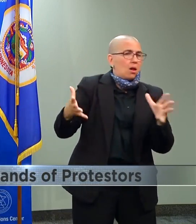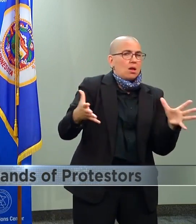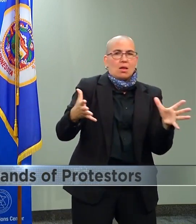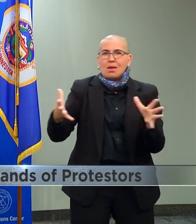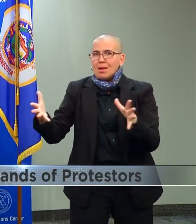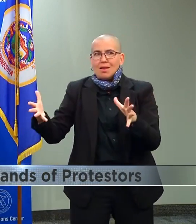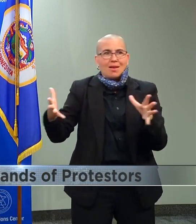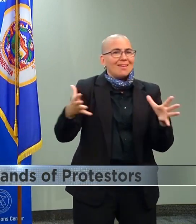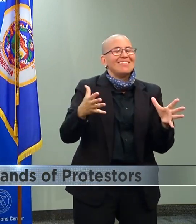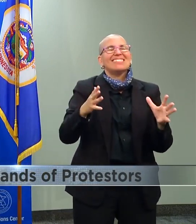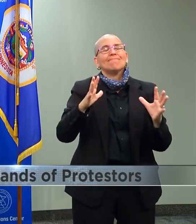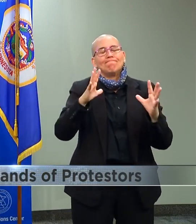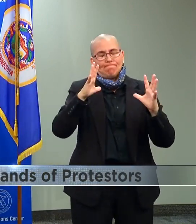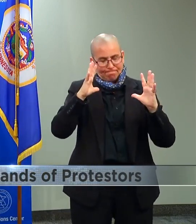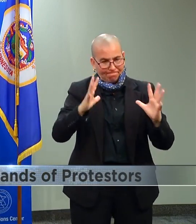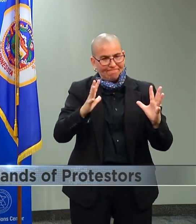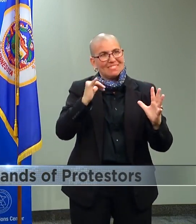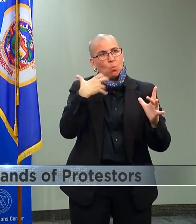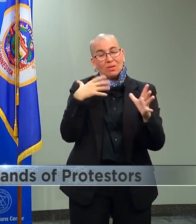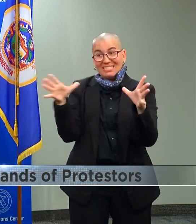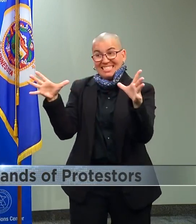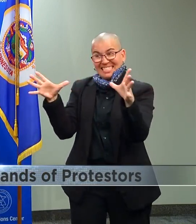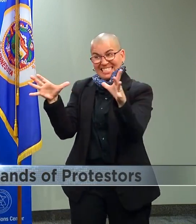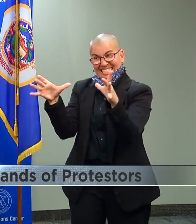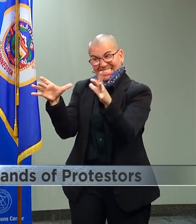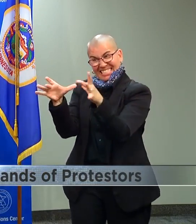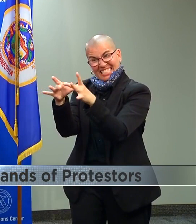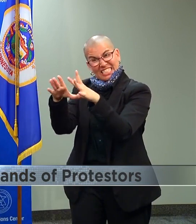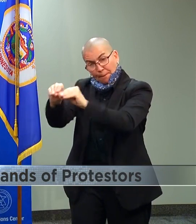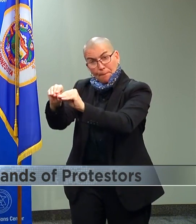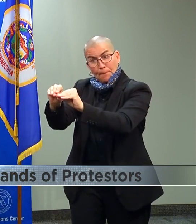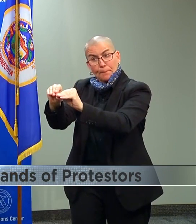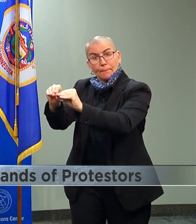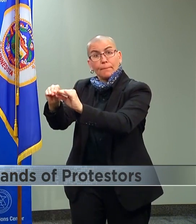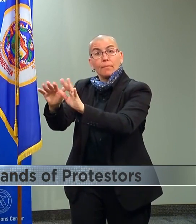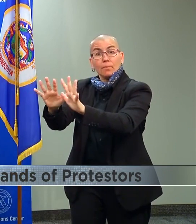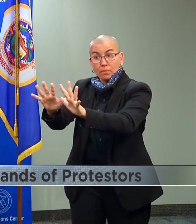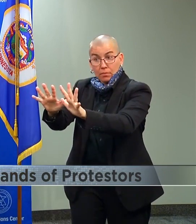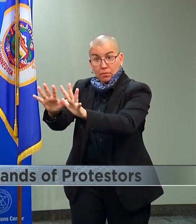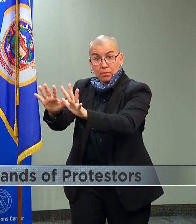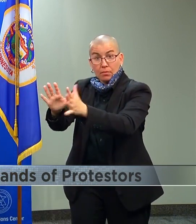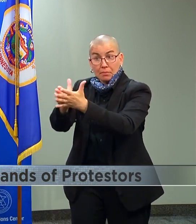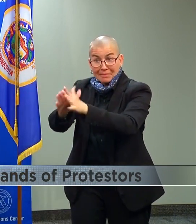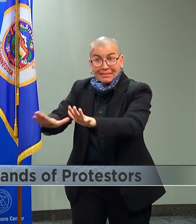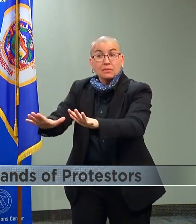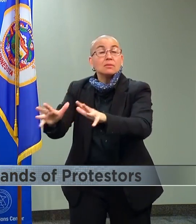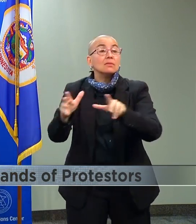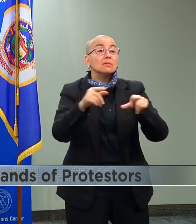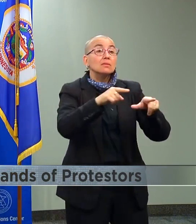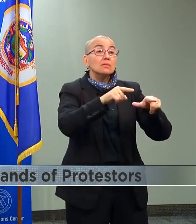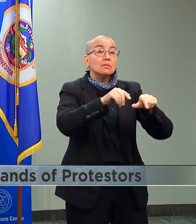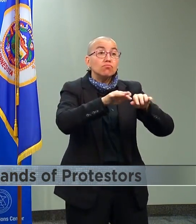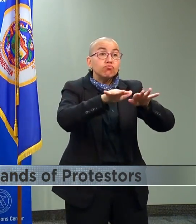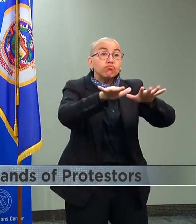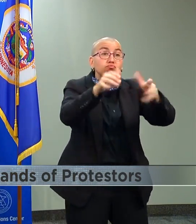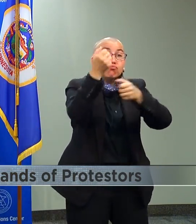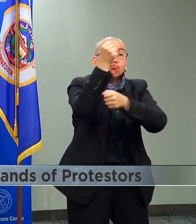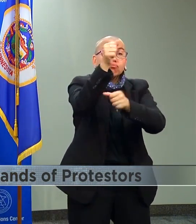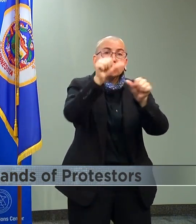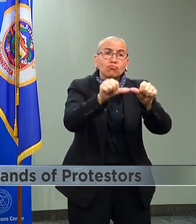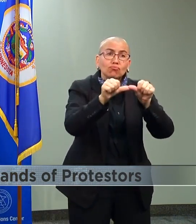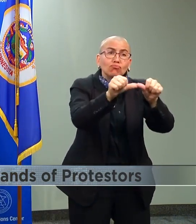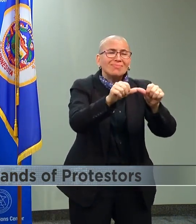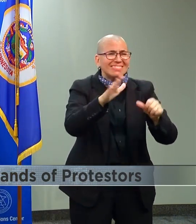That peaceful crowd today had to jump in fear for their lives, and subduing that truck with the help of law